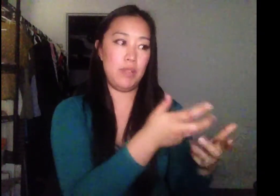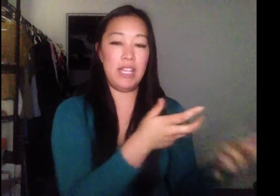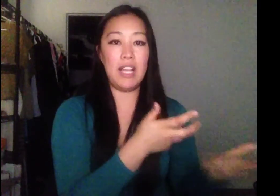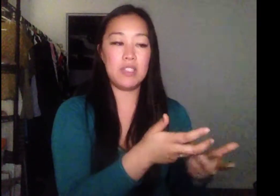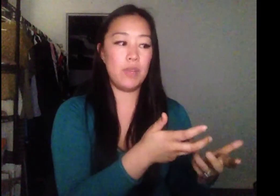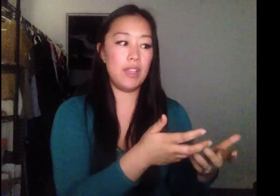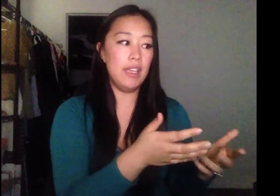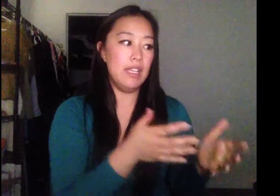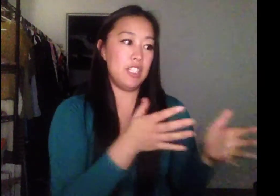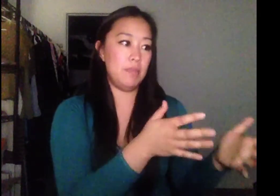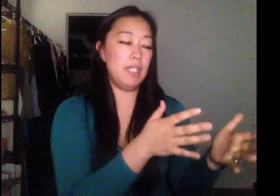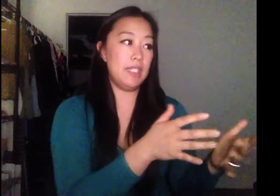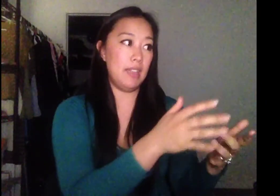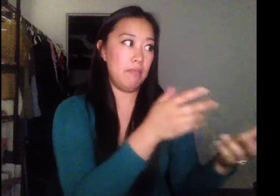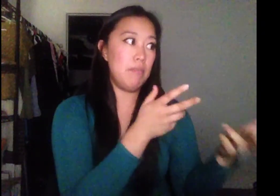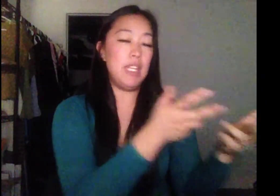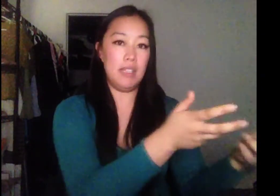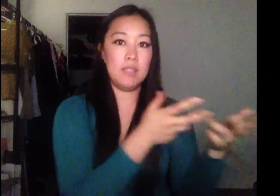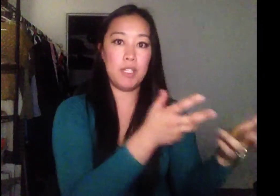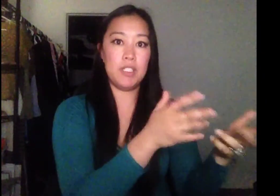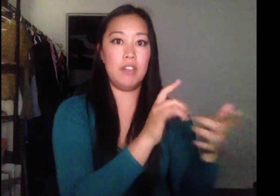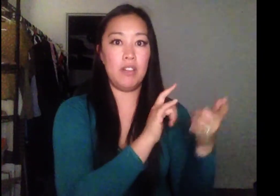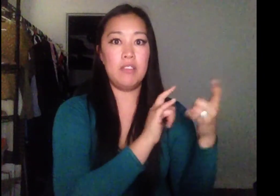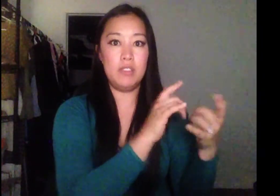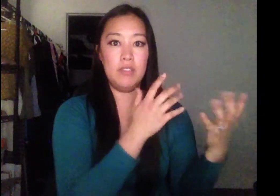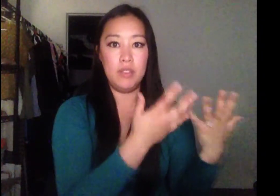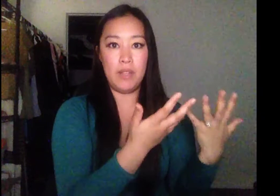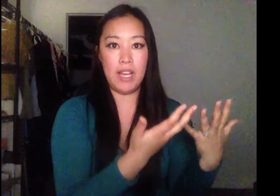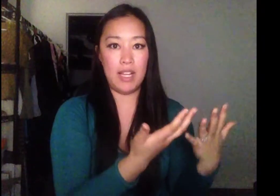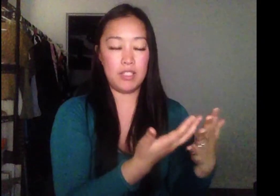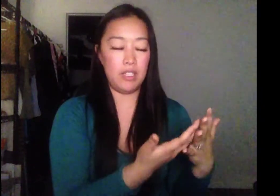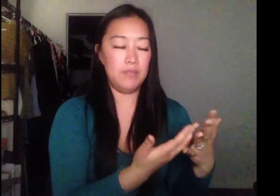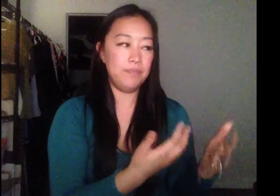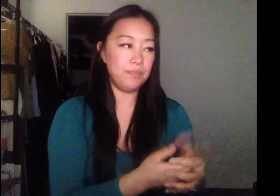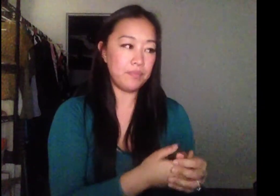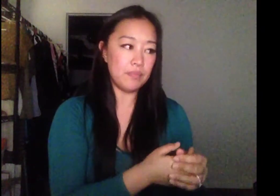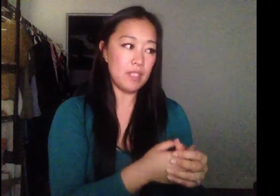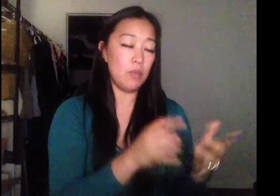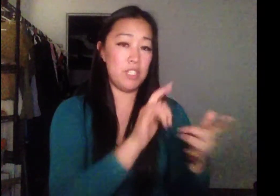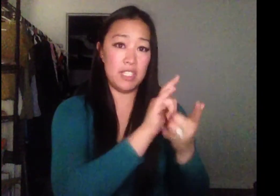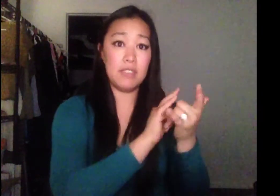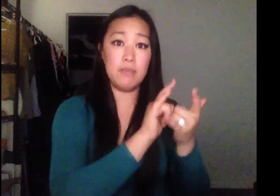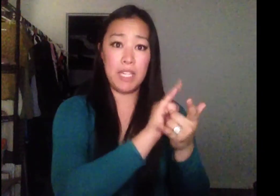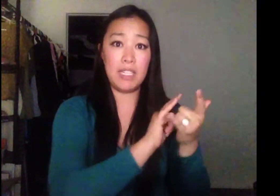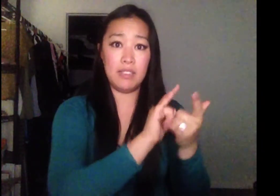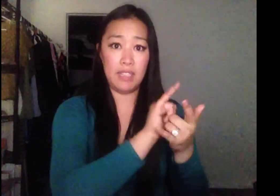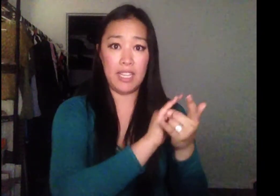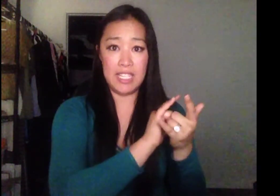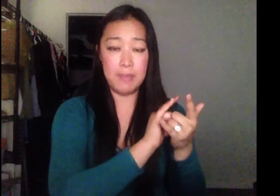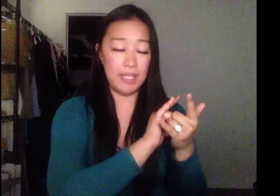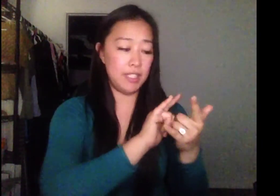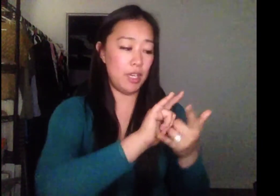the action with just means that me and this person are doing that action, which is being like intimate. So